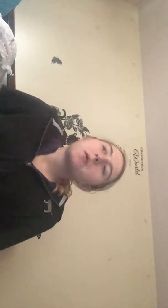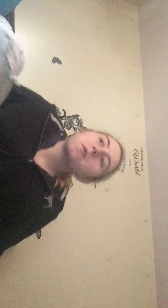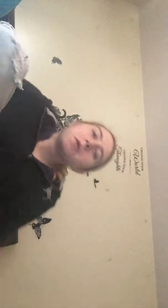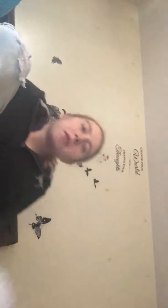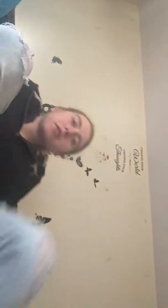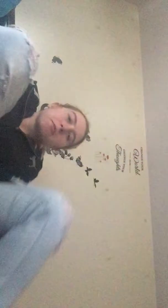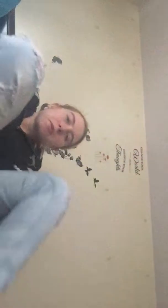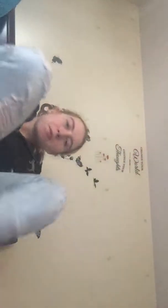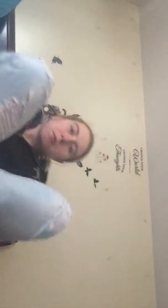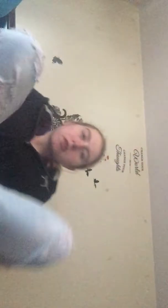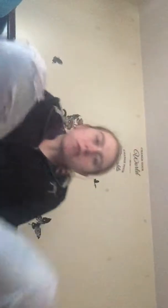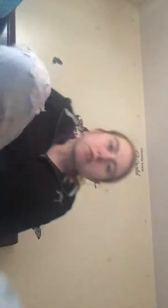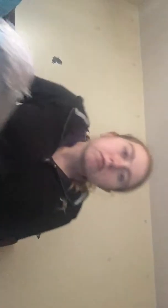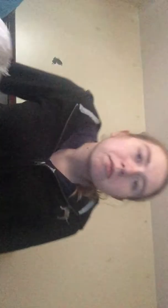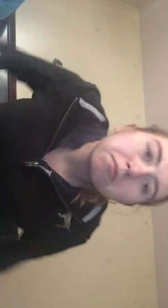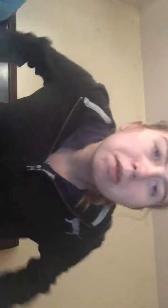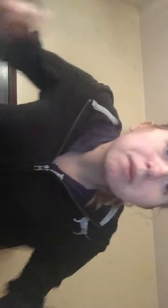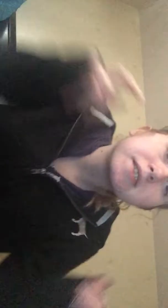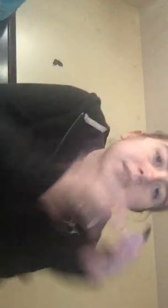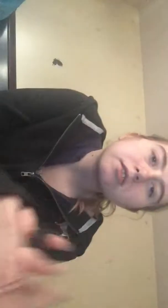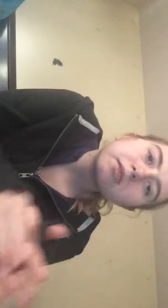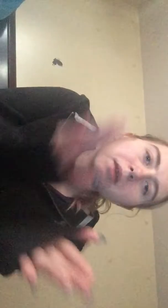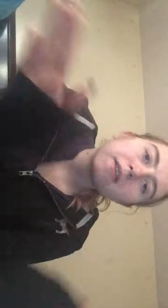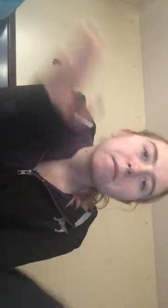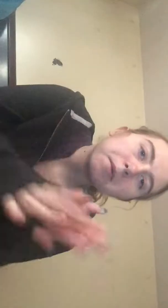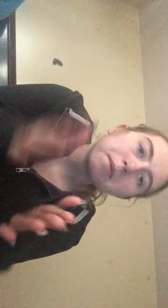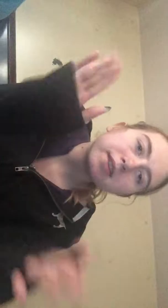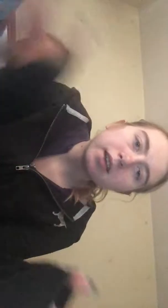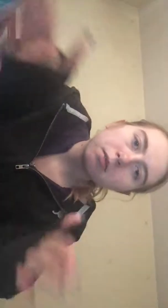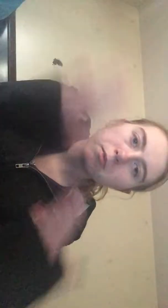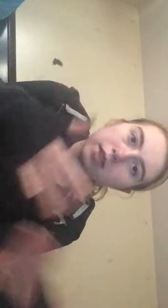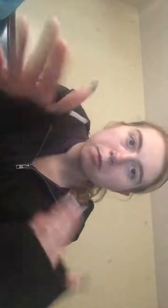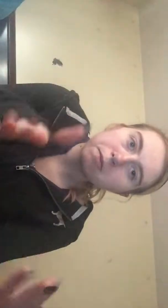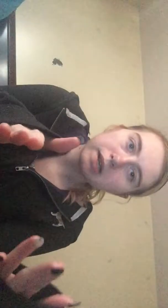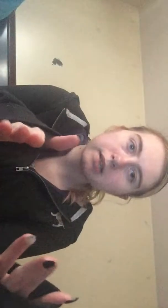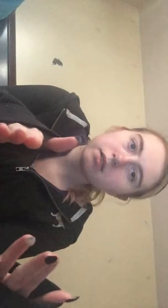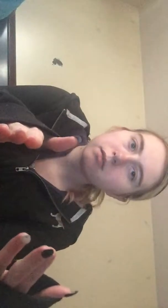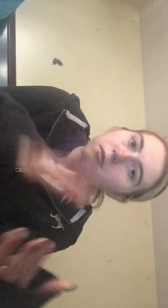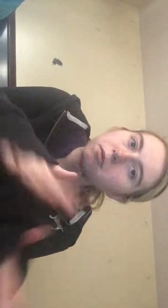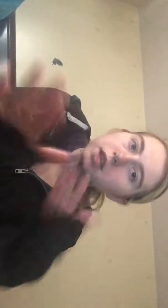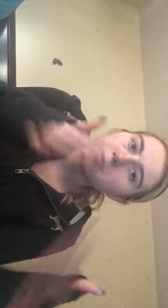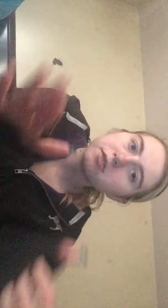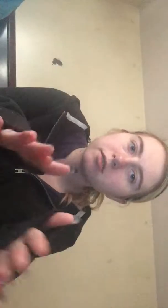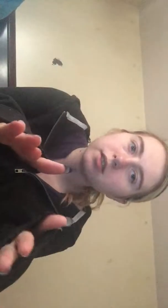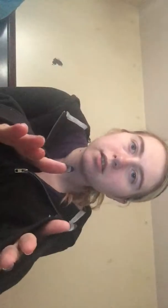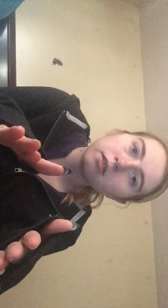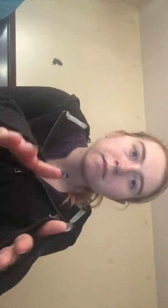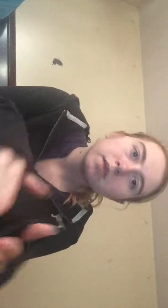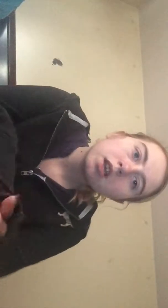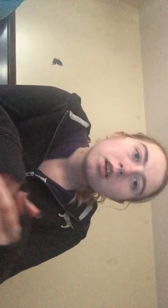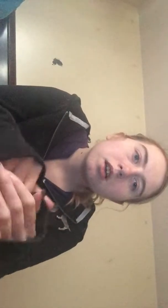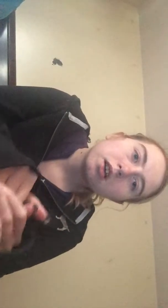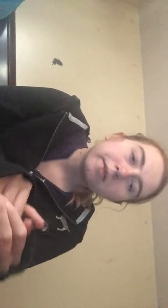we went there when we were younger me my sister and my mom and dad when they were back to get when they were still together um